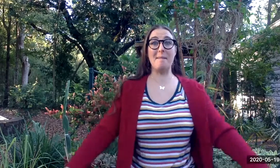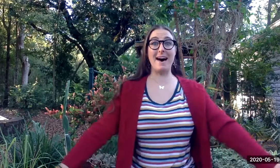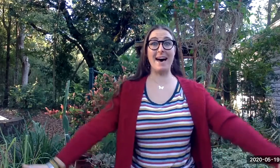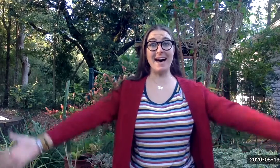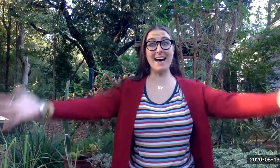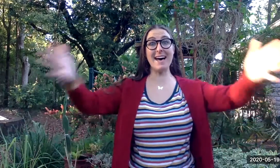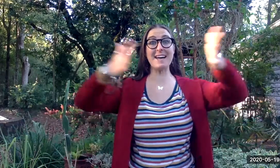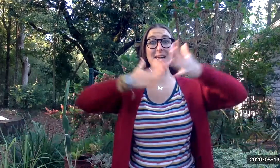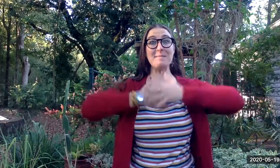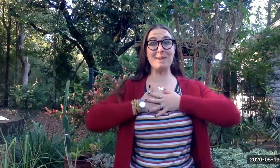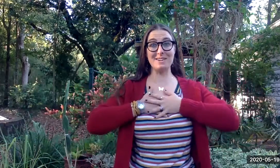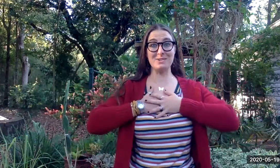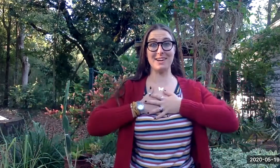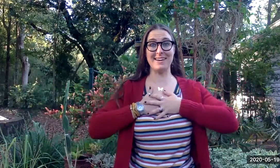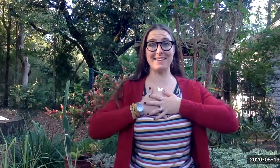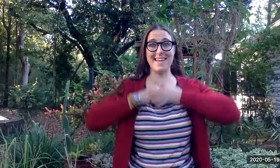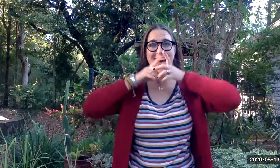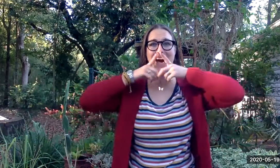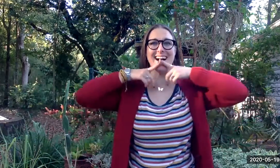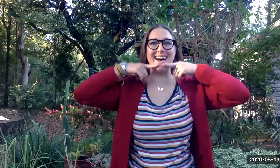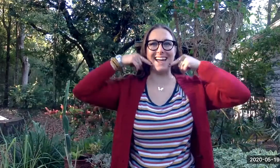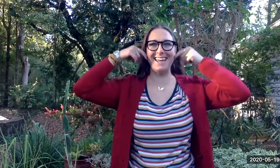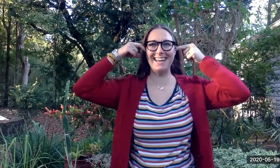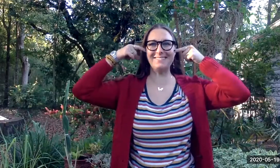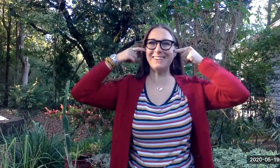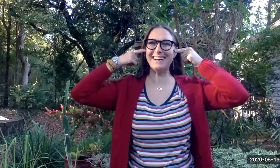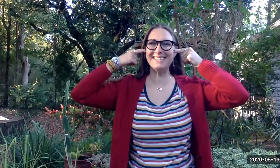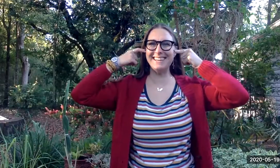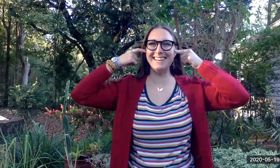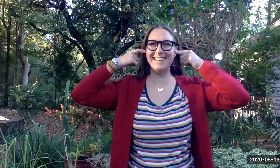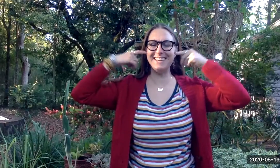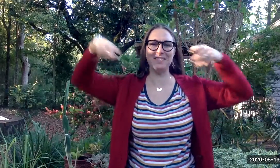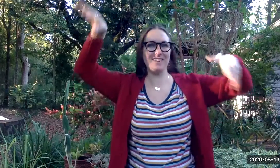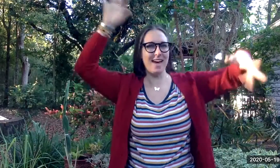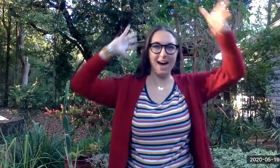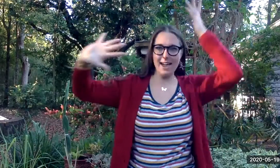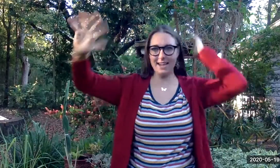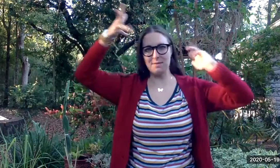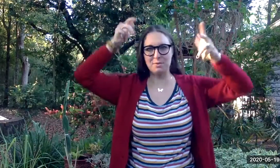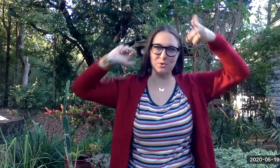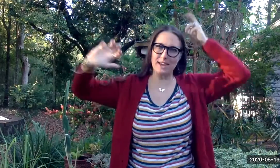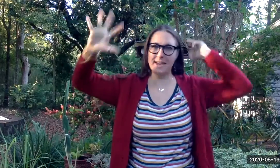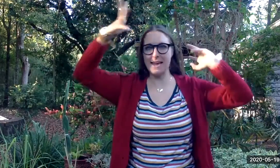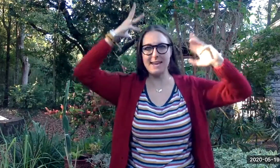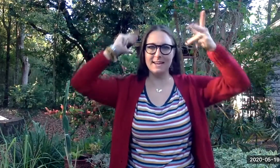My mantra. I am positive. I am creative.